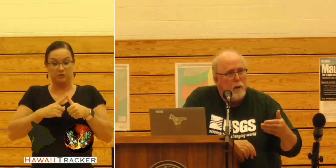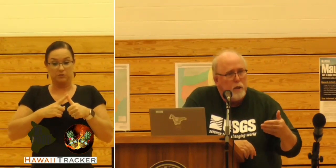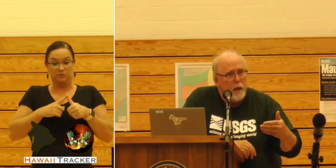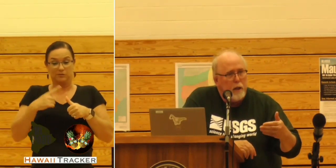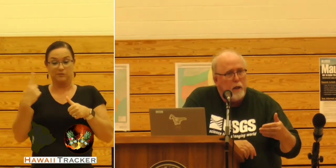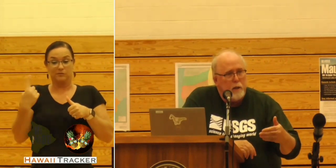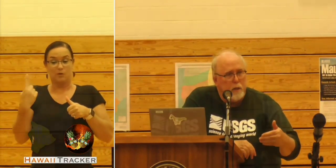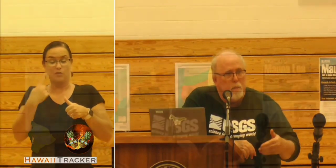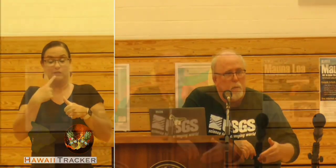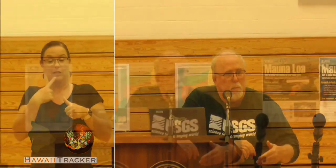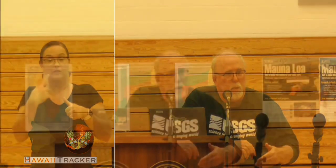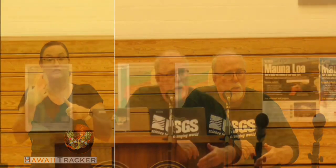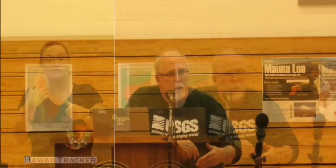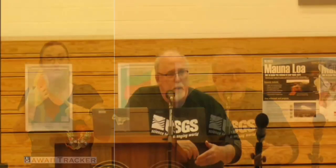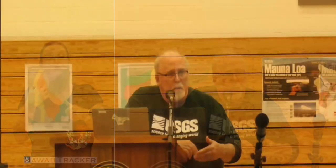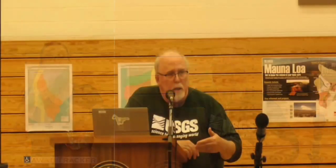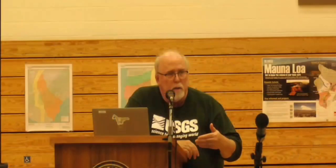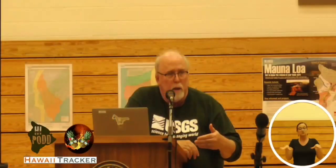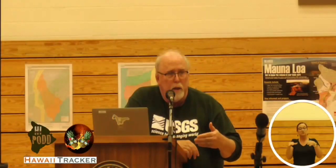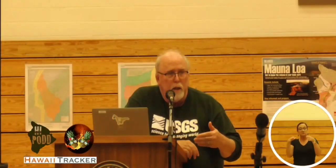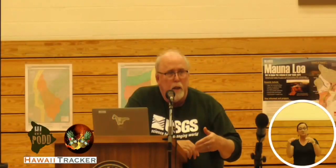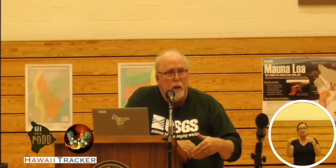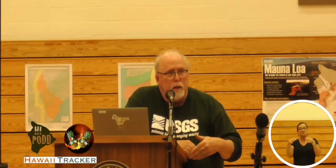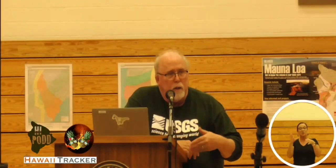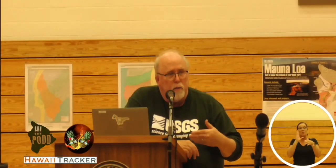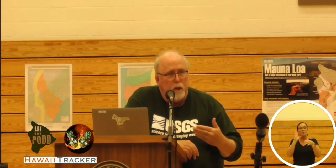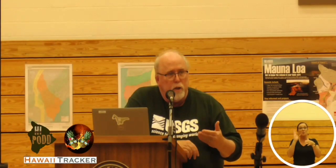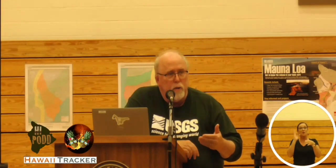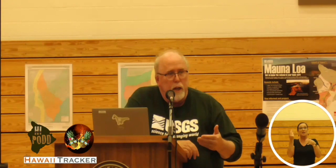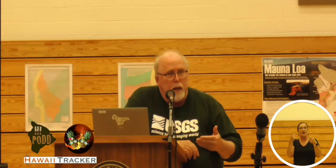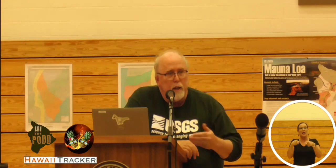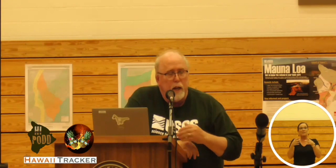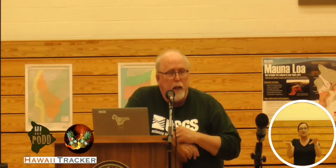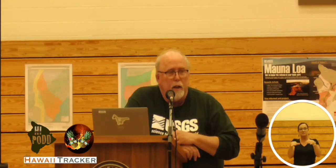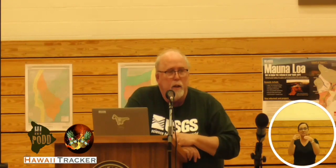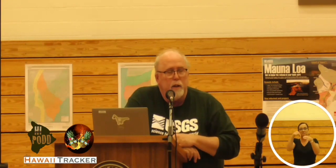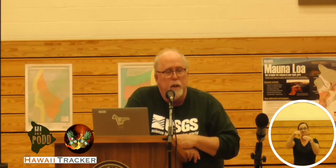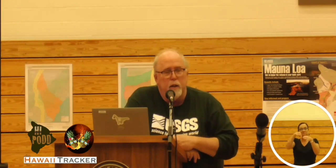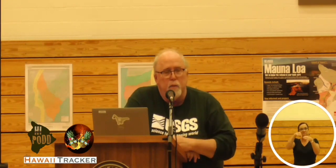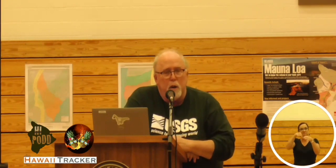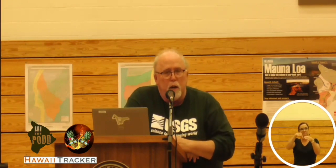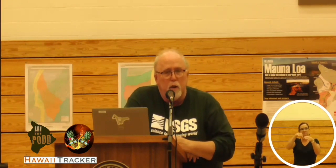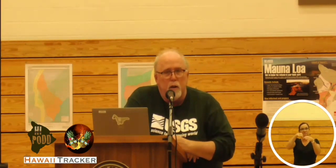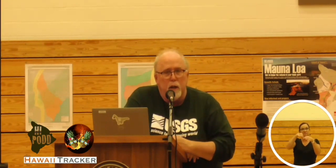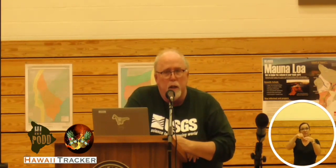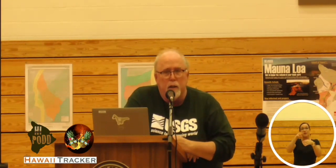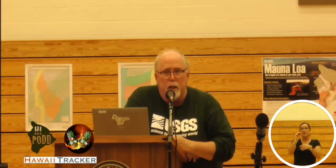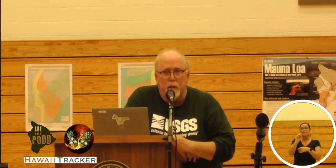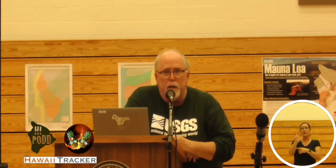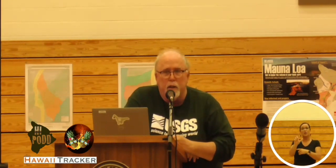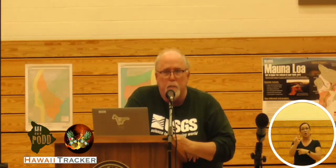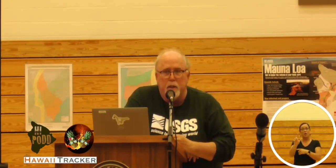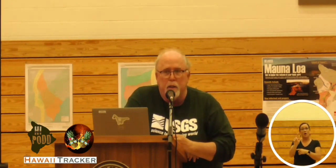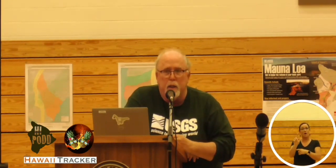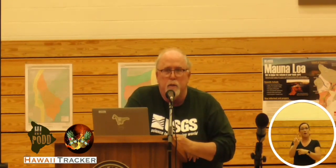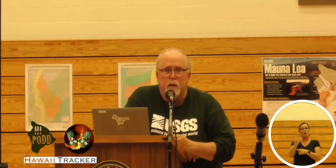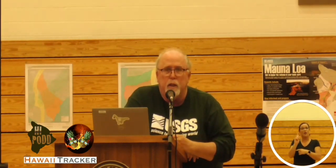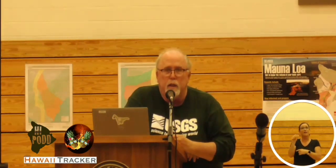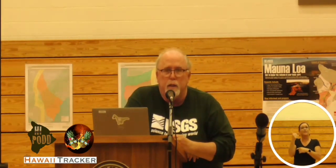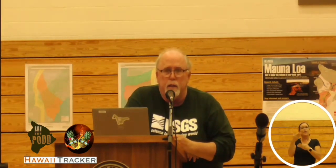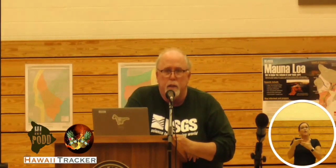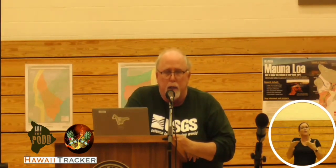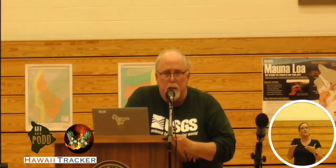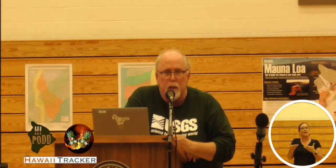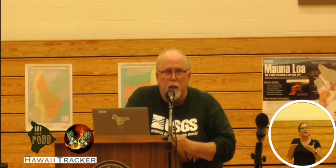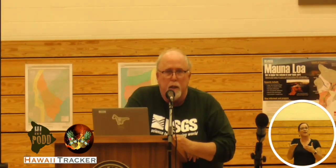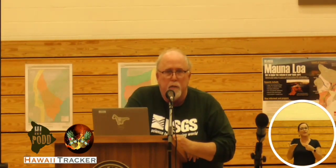you know, saying that a summit eruption is imminent, right? So if we do that, and, you know, Mauna Loa, the other thing that makes it dangerous